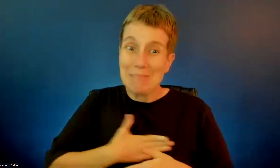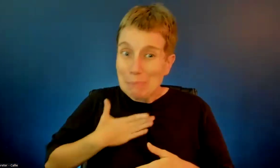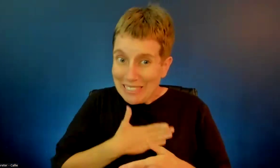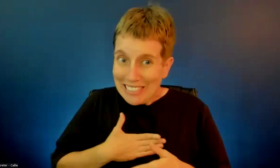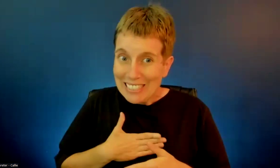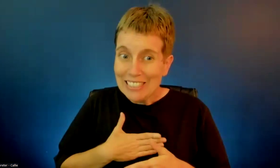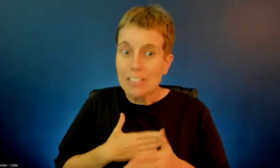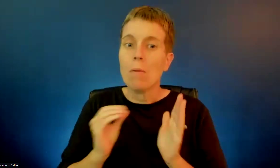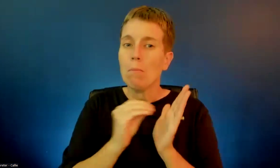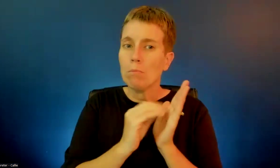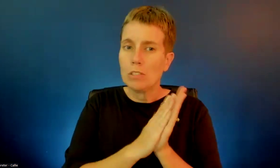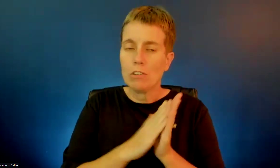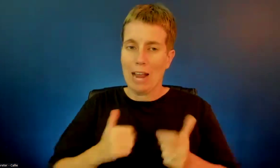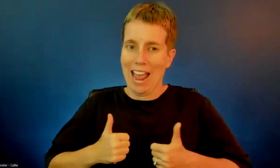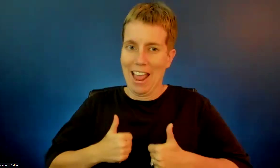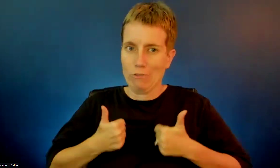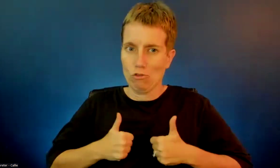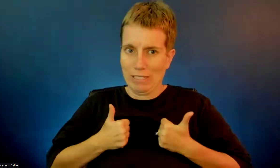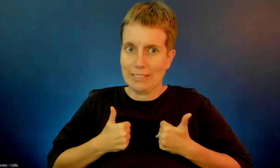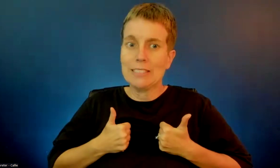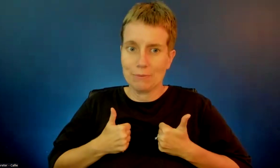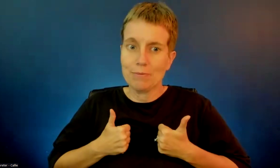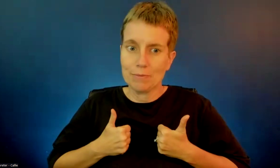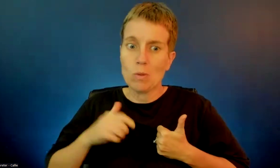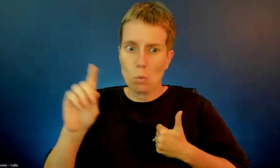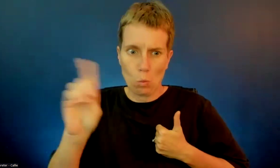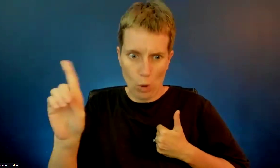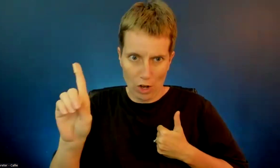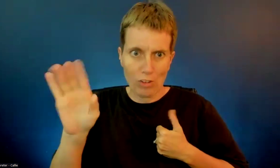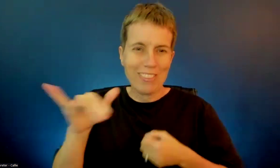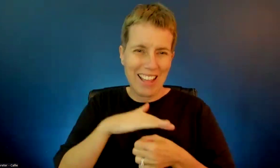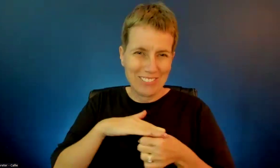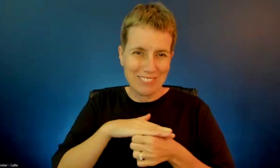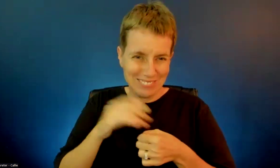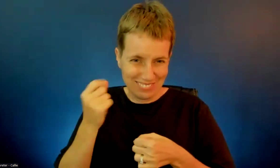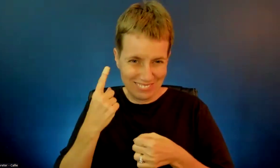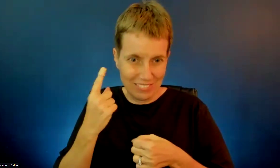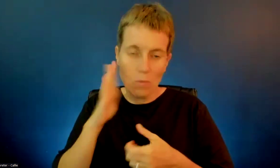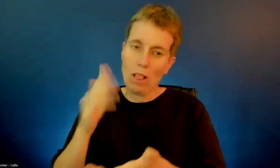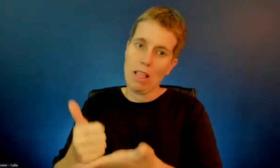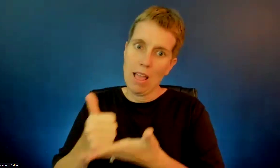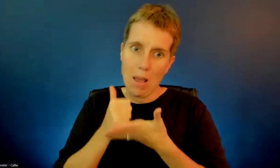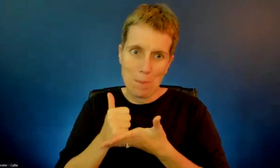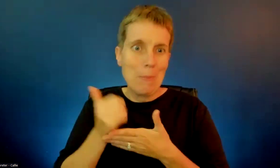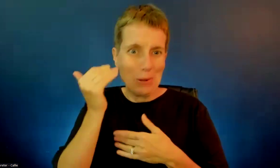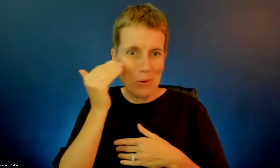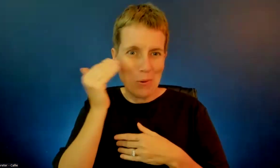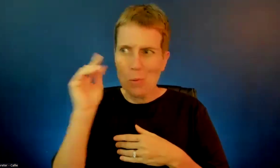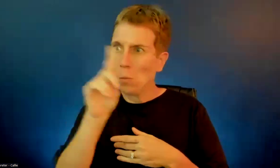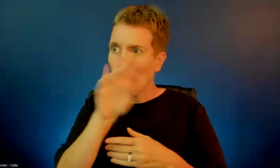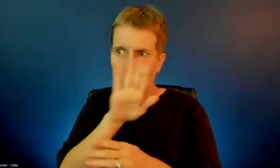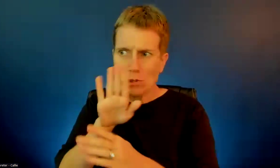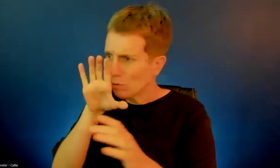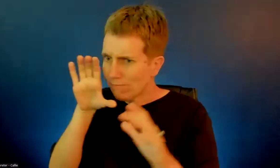That way I can know exactly what I'm looking at. It saves a whole bunch of time. Does anybody have any problem with that